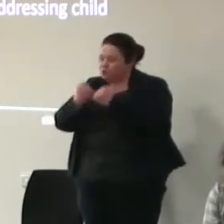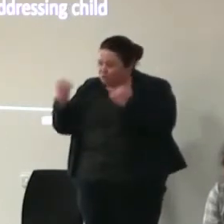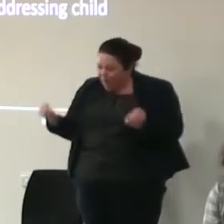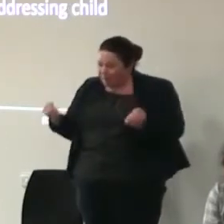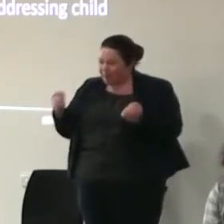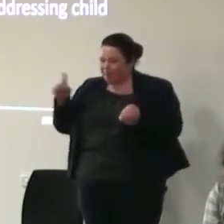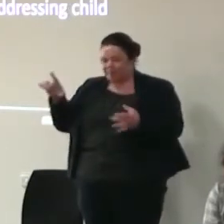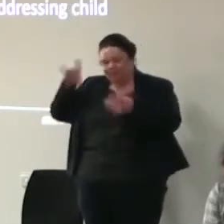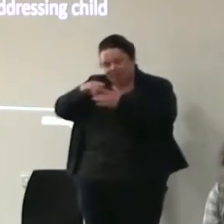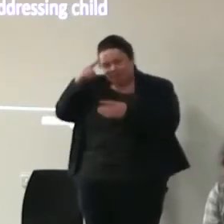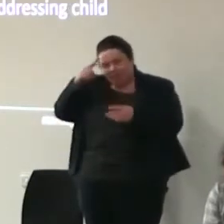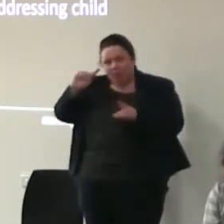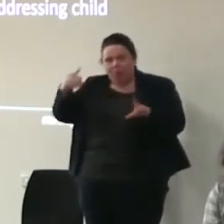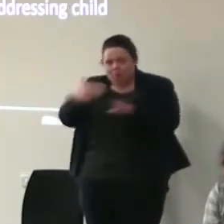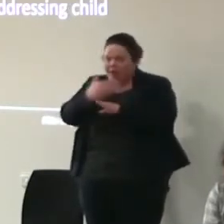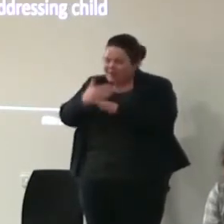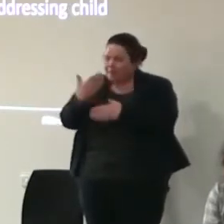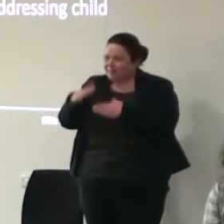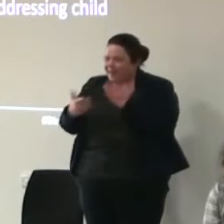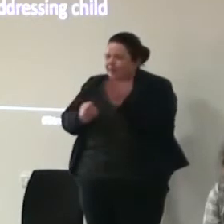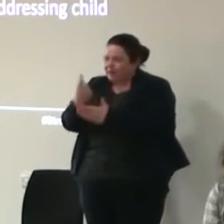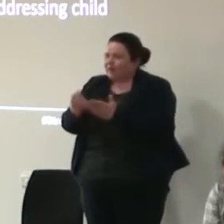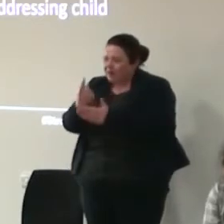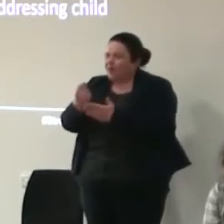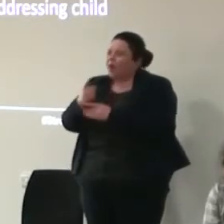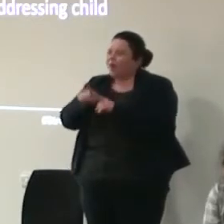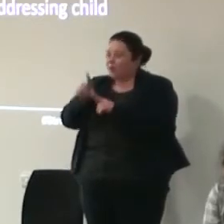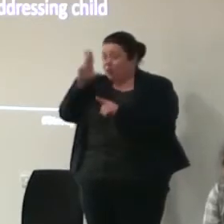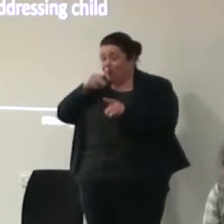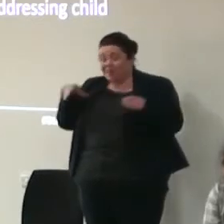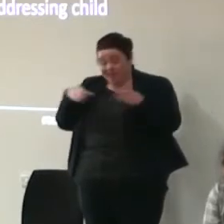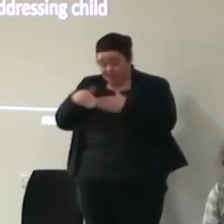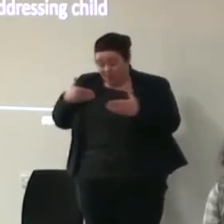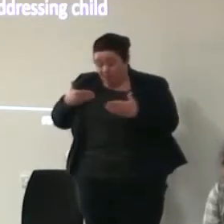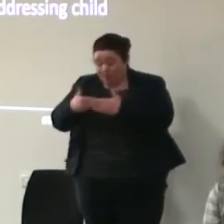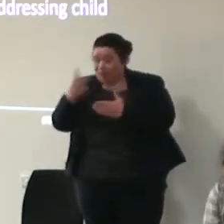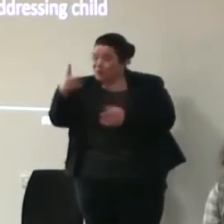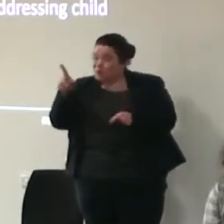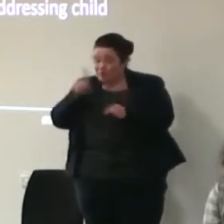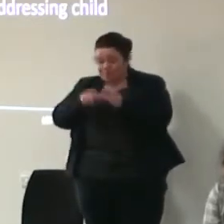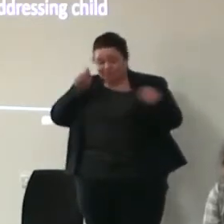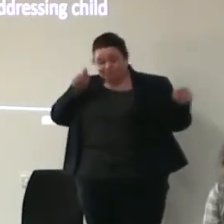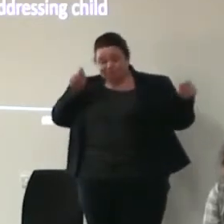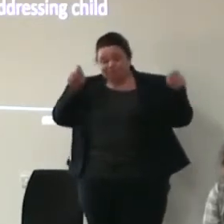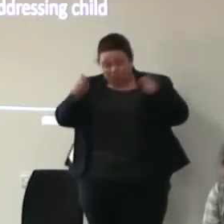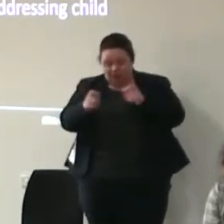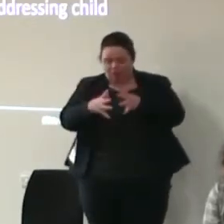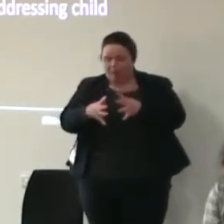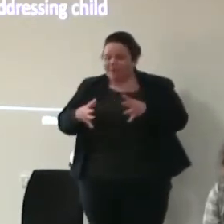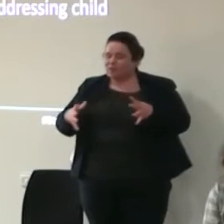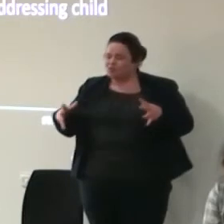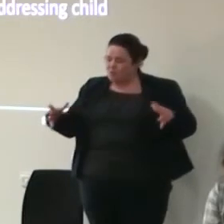encountering and also the strengths in the youth sector and over two years the the organizations involved found that their capacity had grown